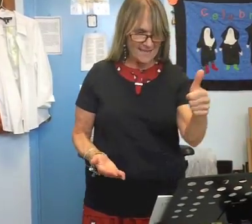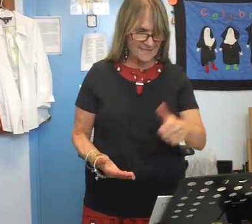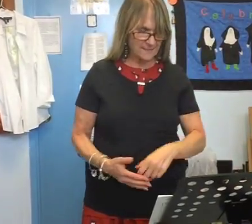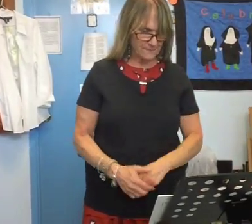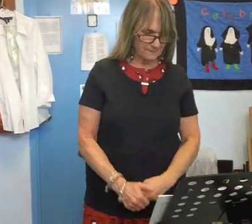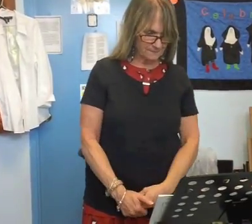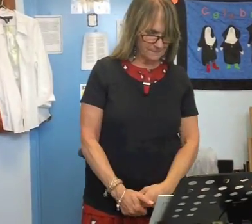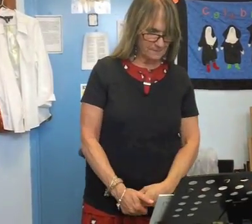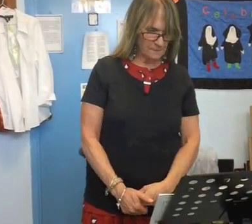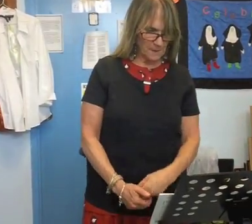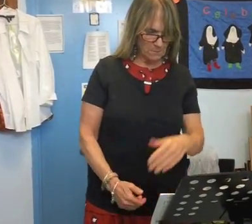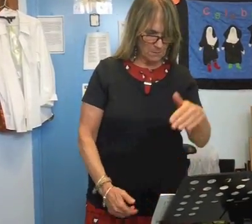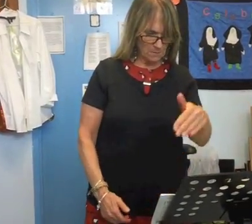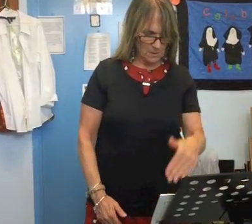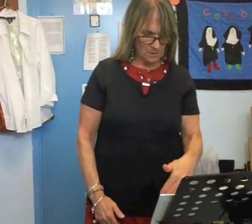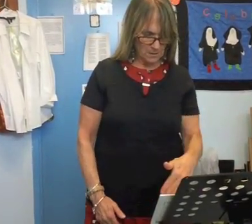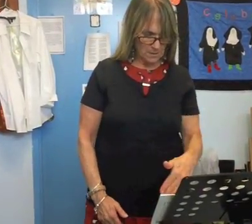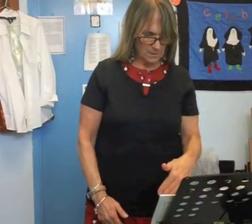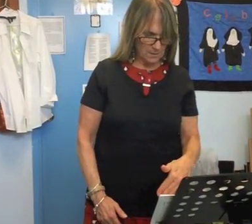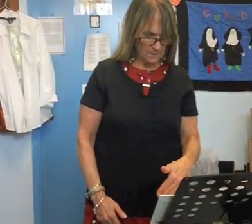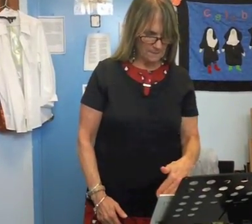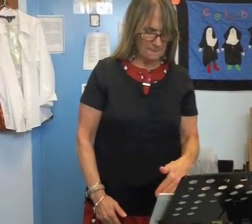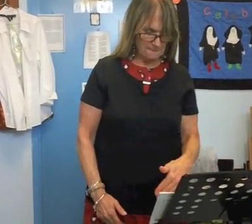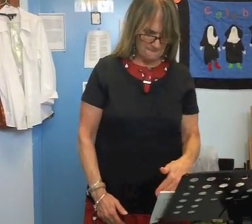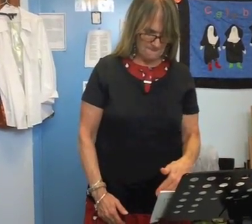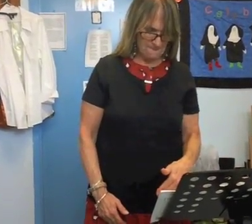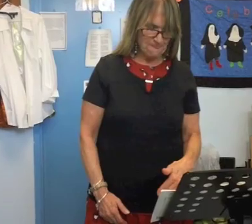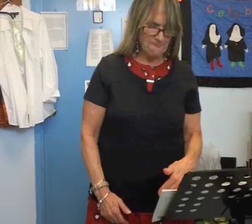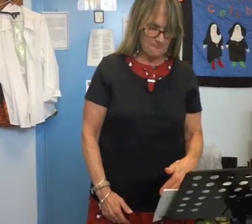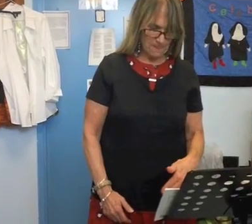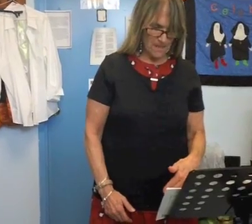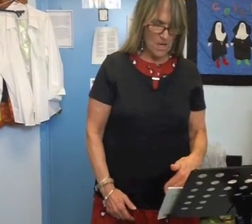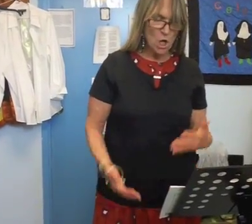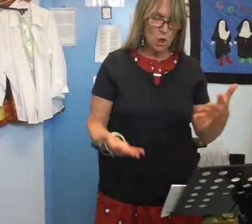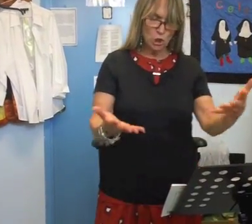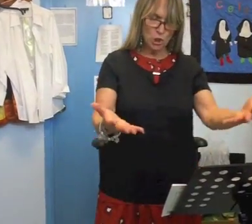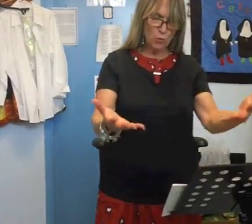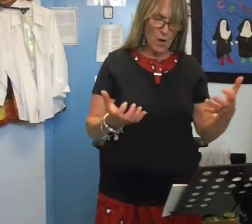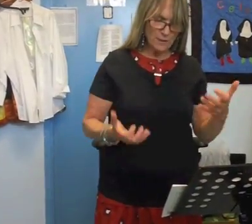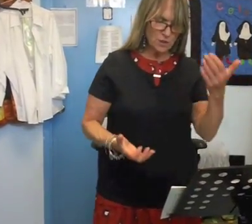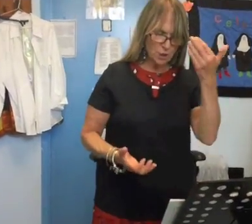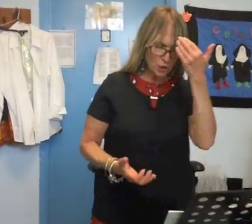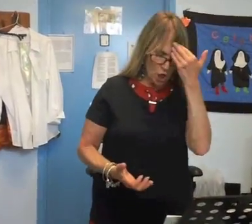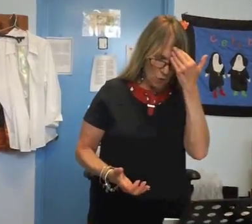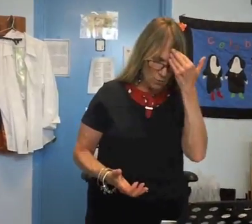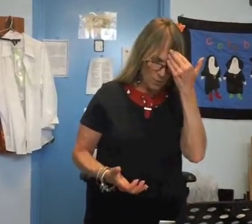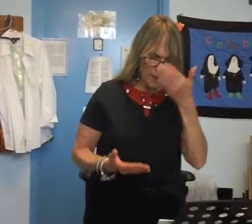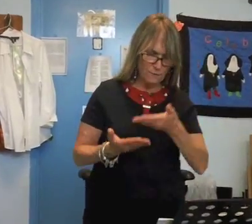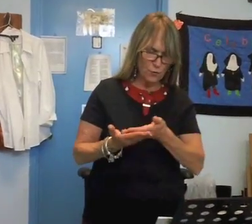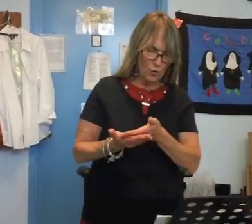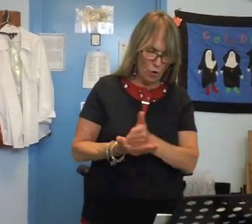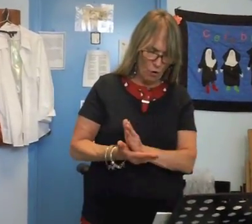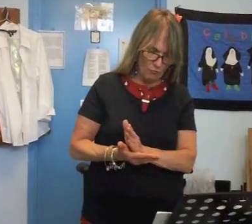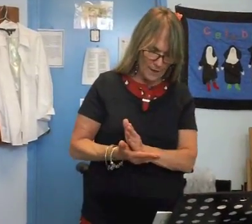ok then she's got one line on page 69 she wants to know if you're alright